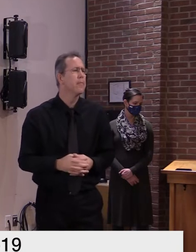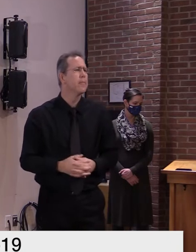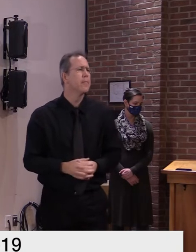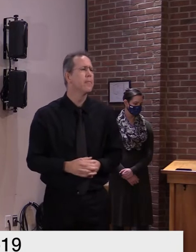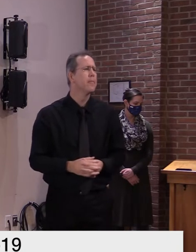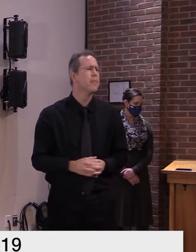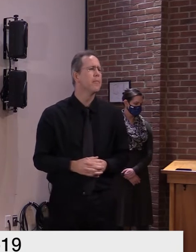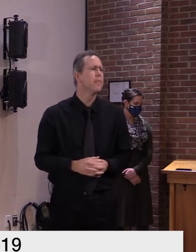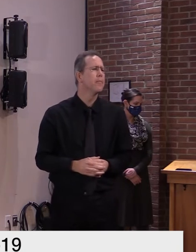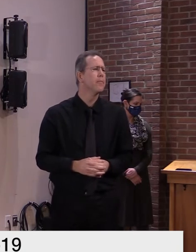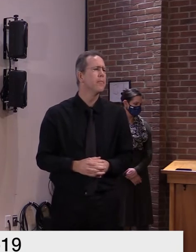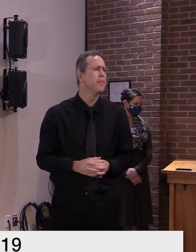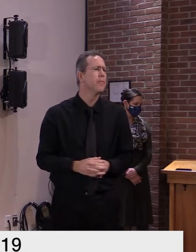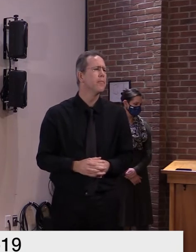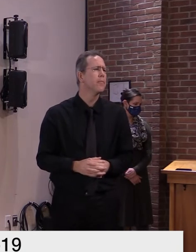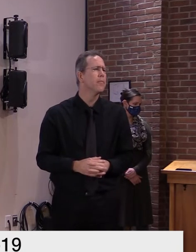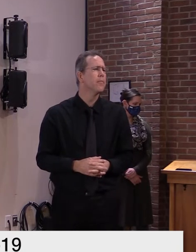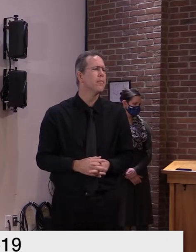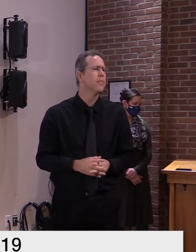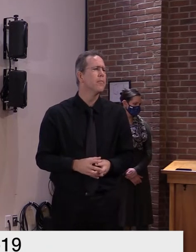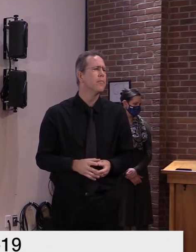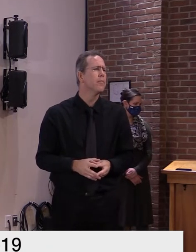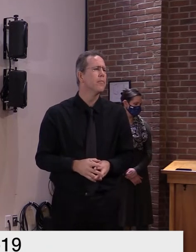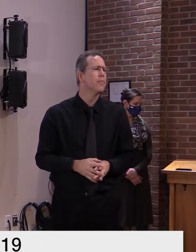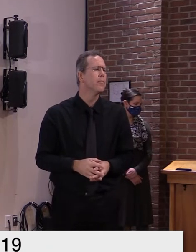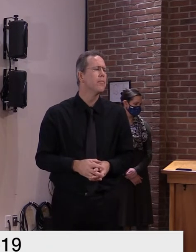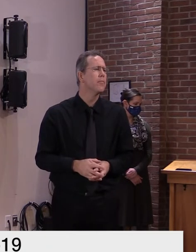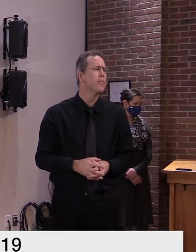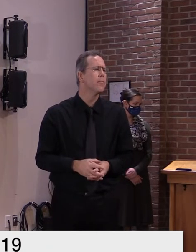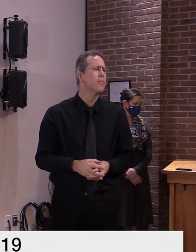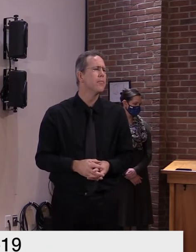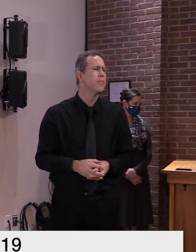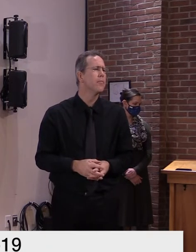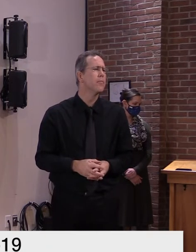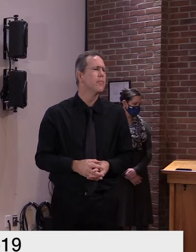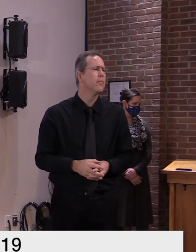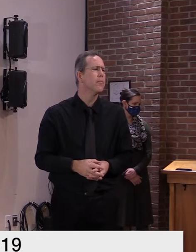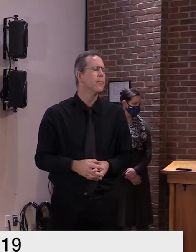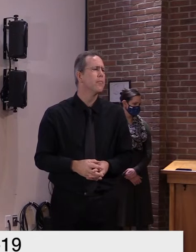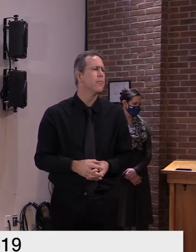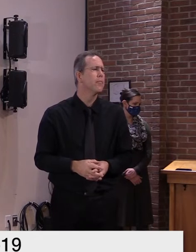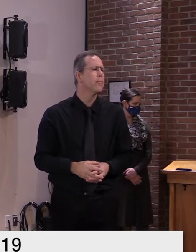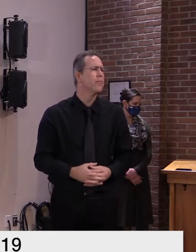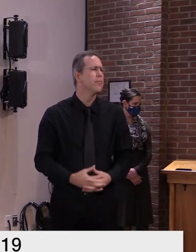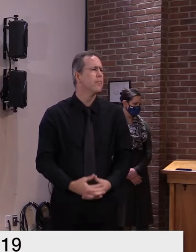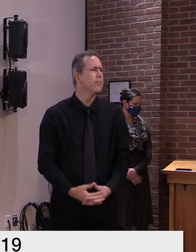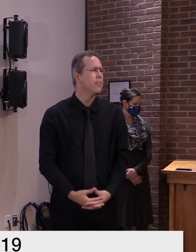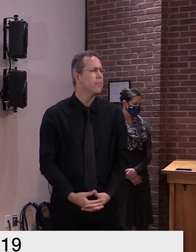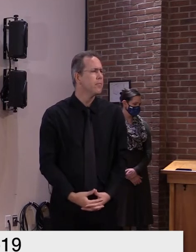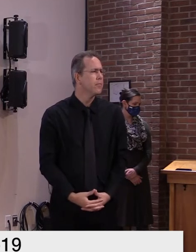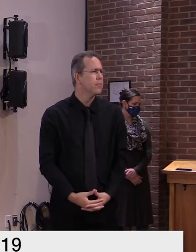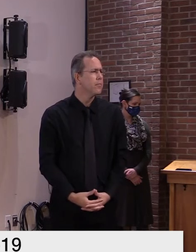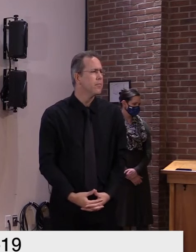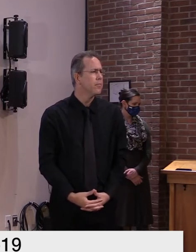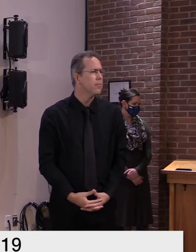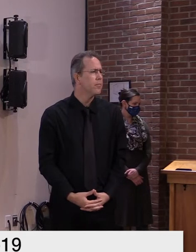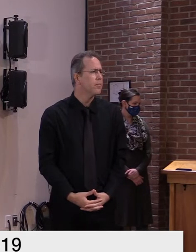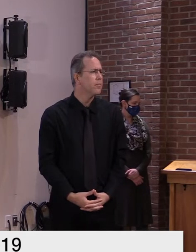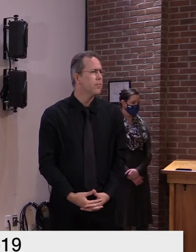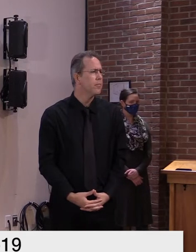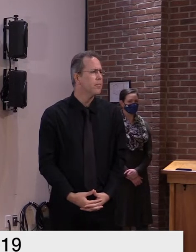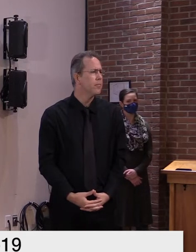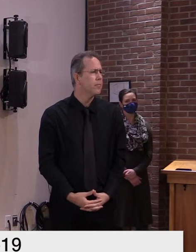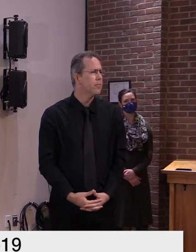levine and governor scott you both seem to be uh almost saying that hey we have dodged the bullet on um the